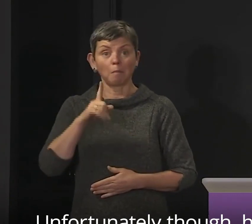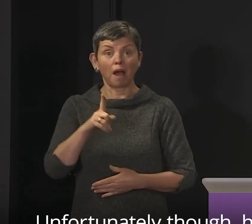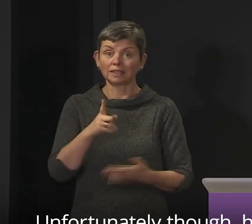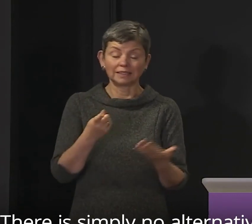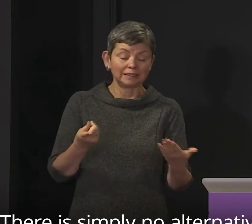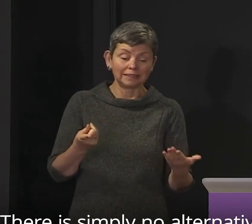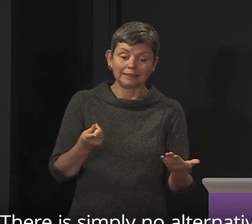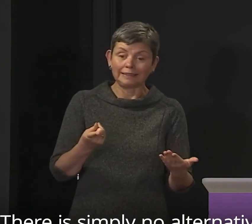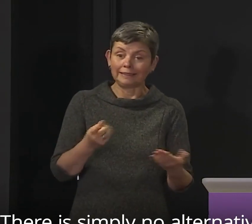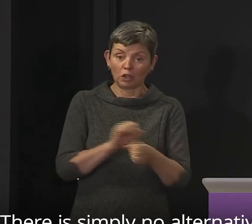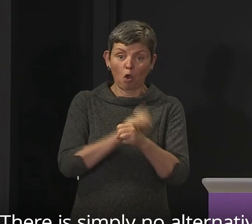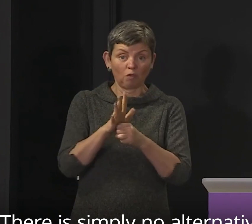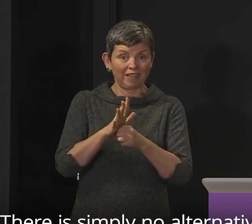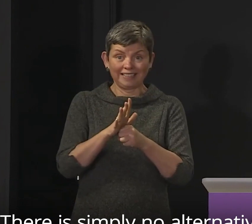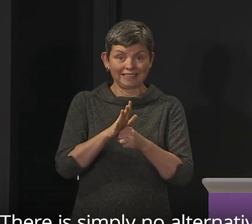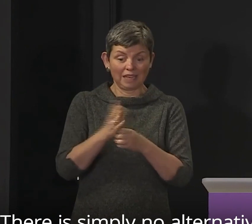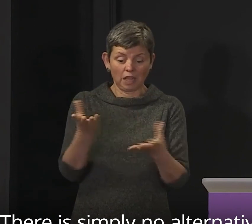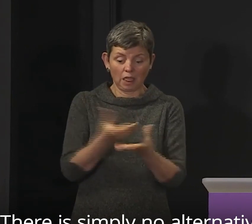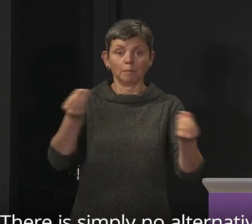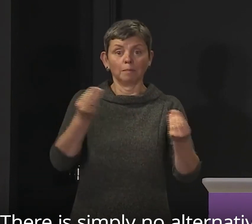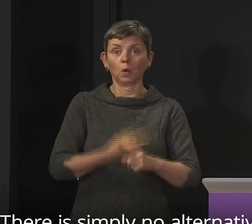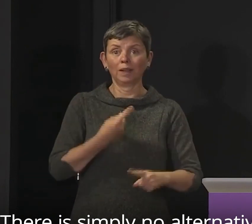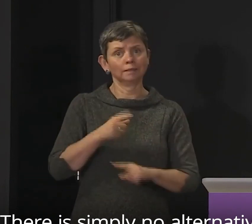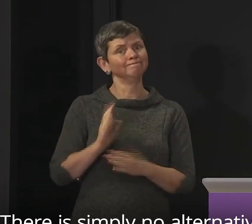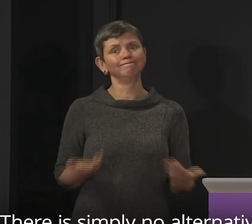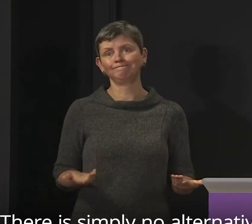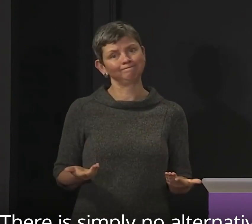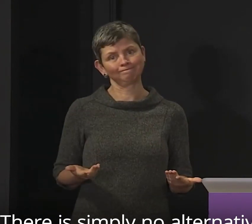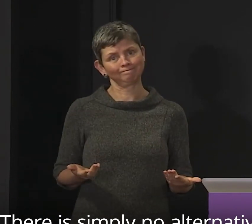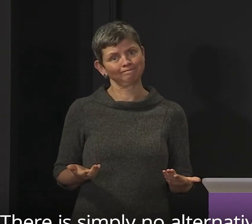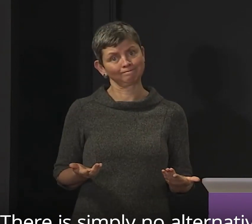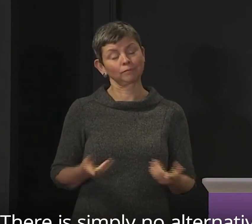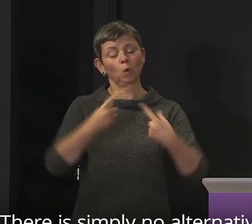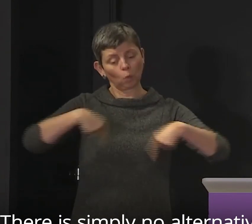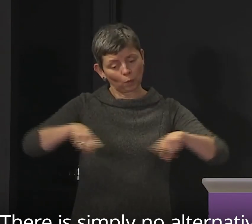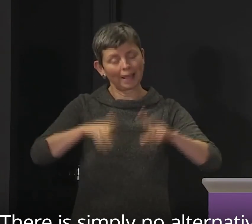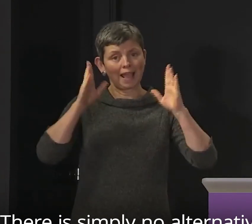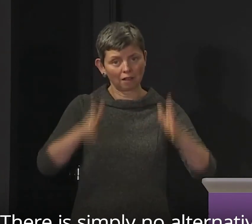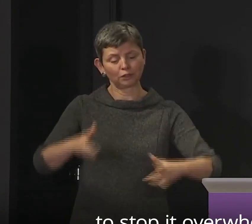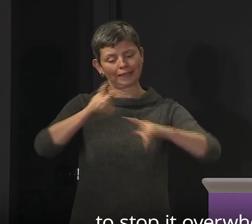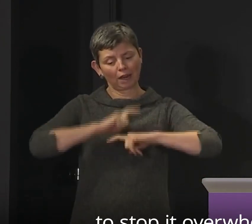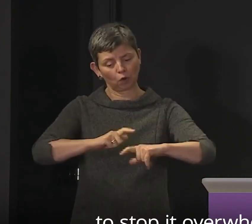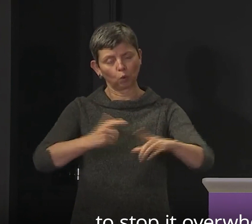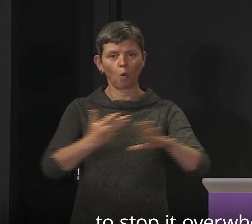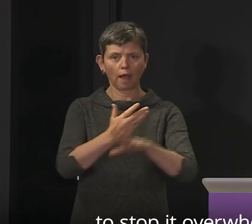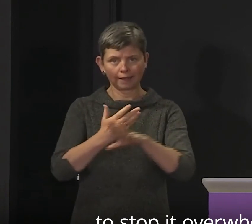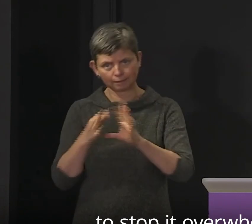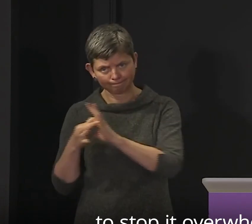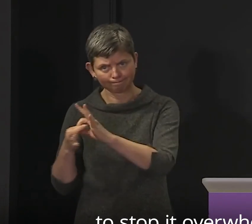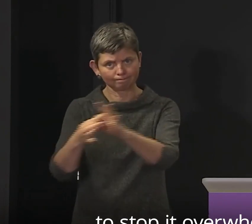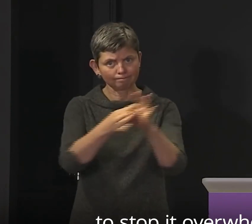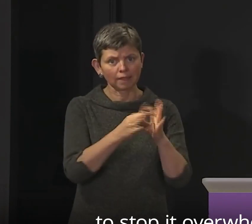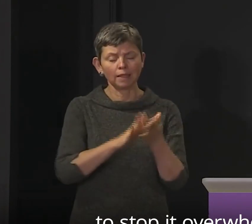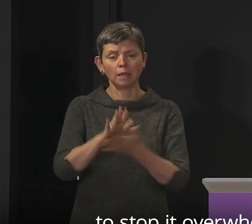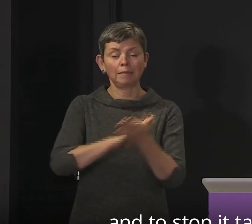Covid away. There is simply no alternative to all of us working together to stop it overwhelming us, to stop it overwhelming